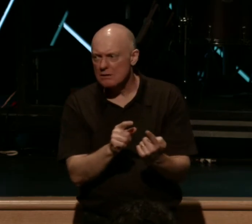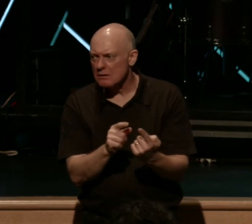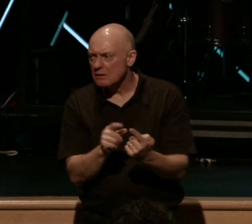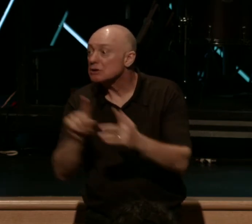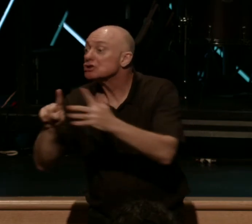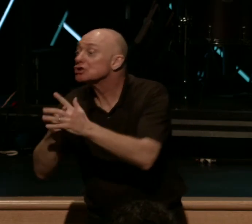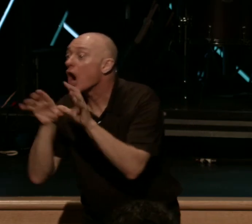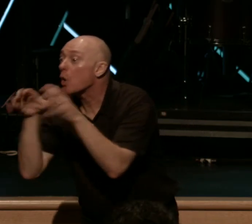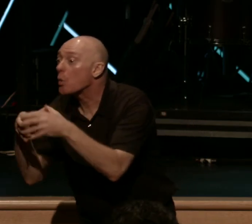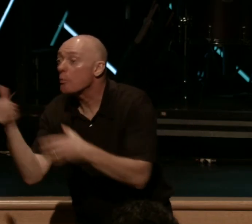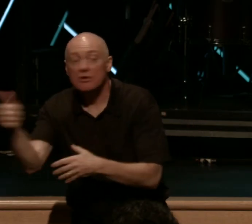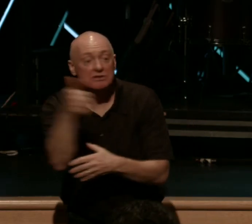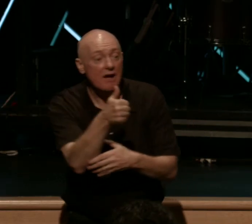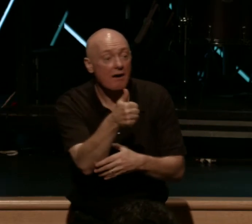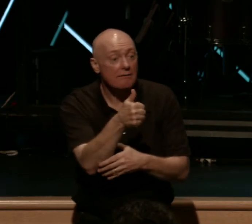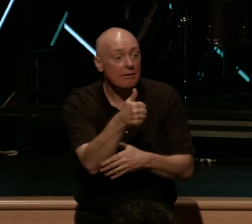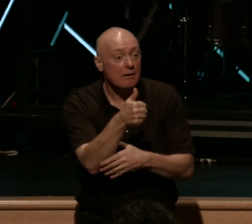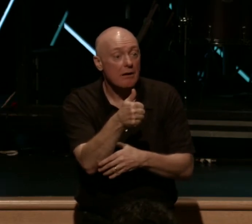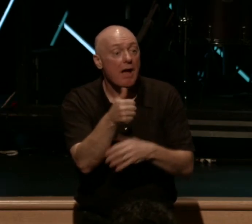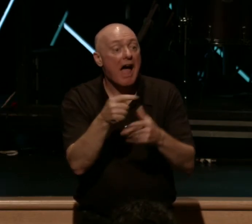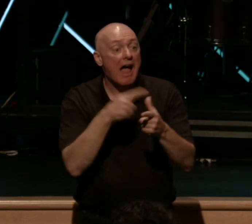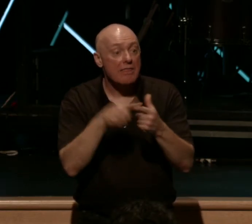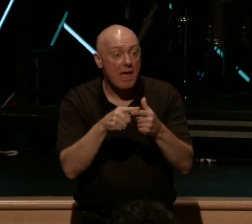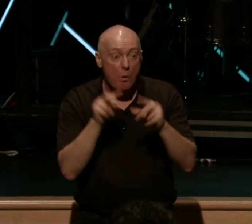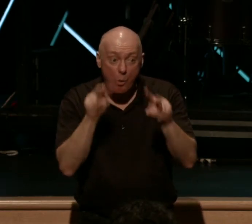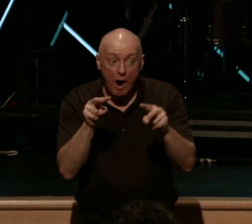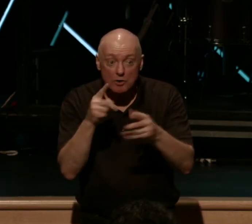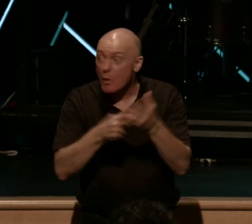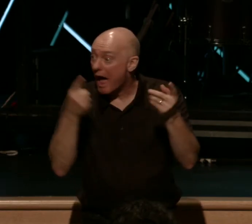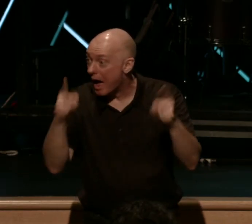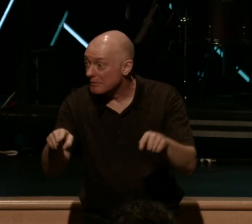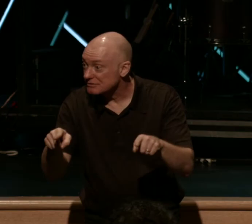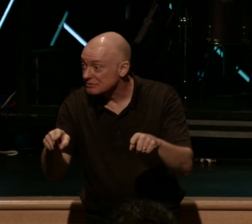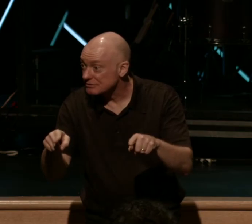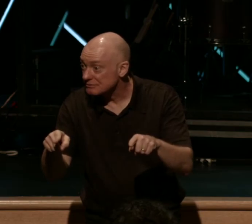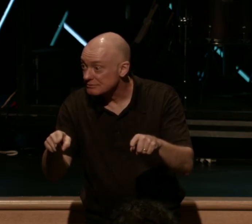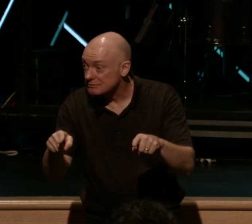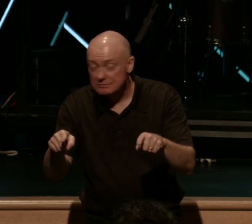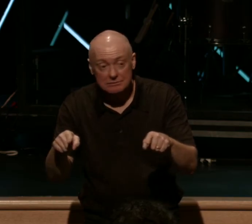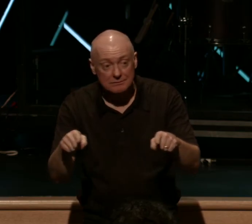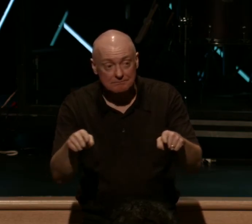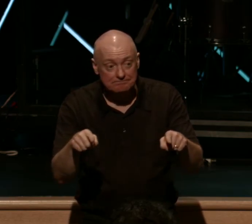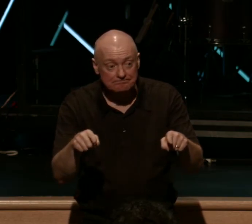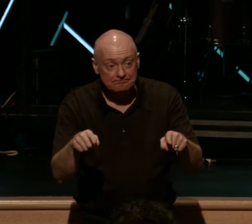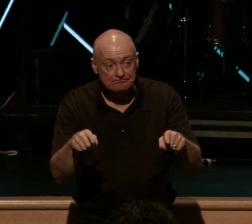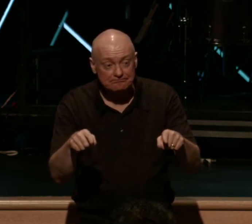group, meet for the next year, and you watch what God would do in your life. Father, we thank you.